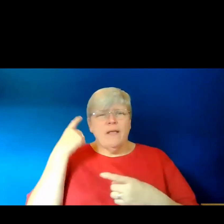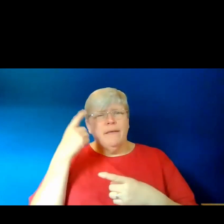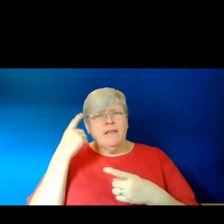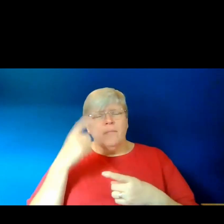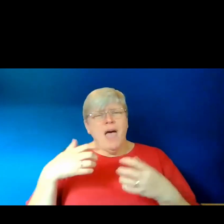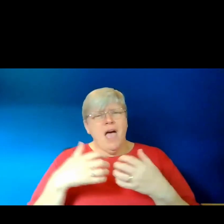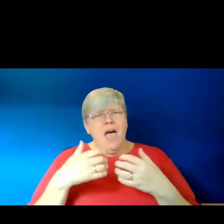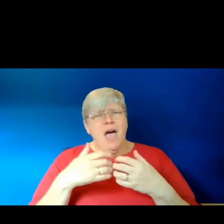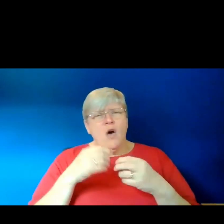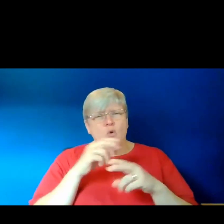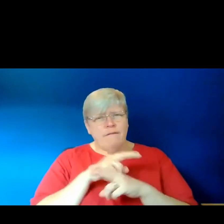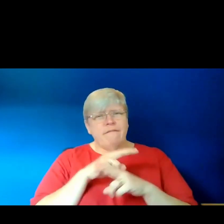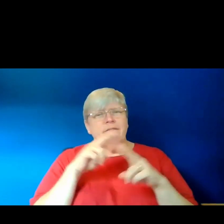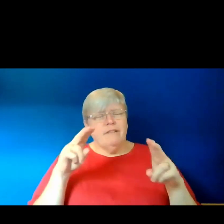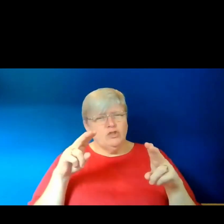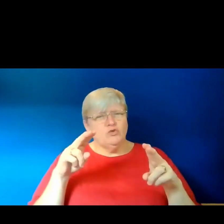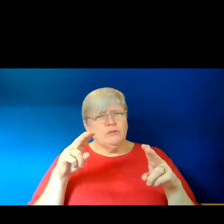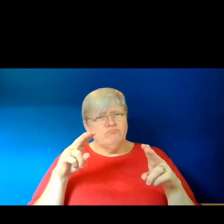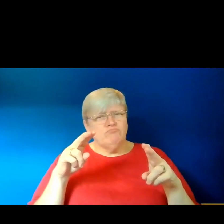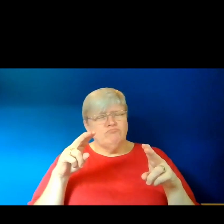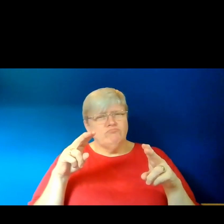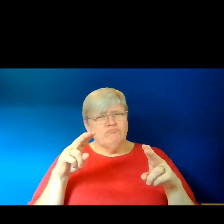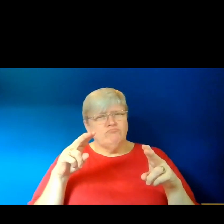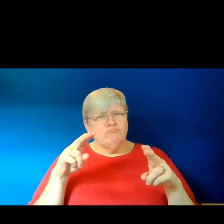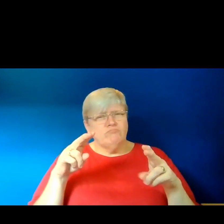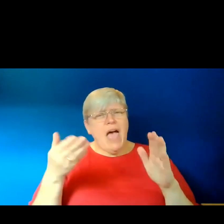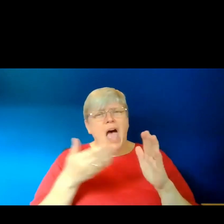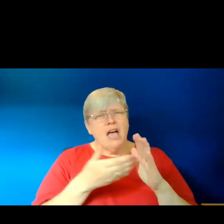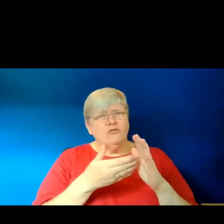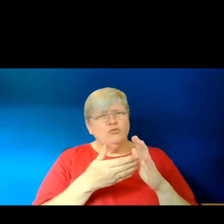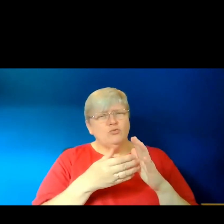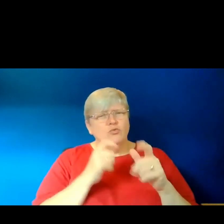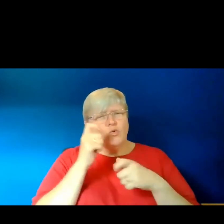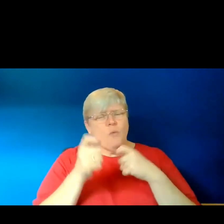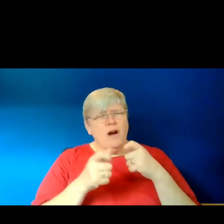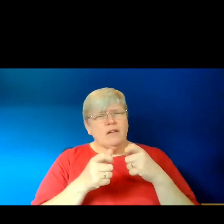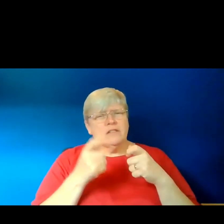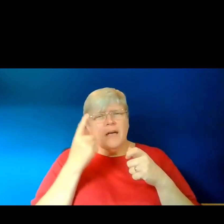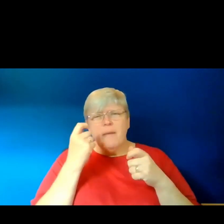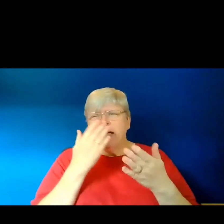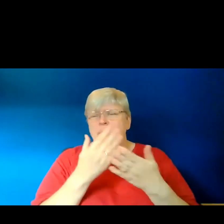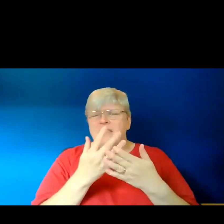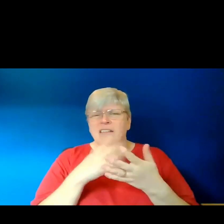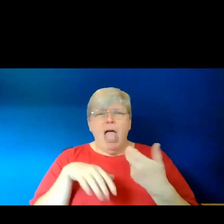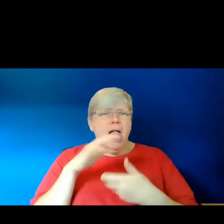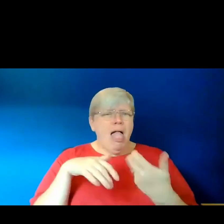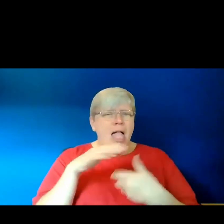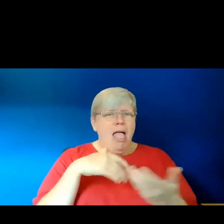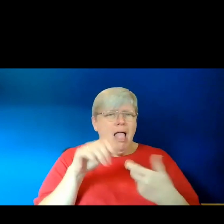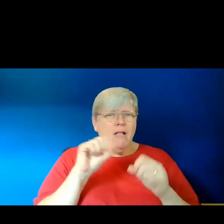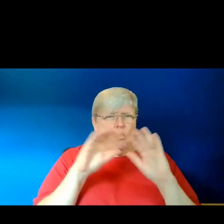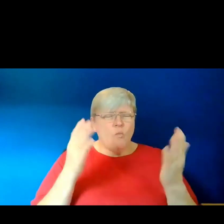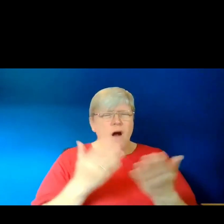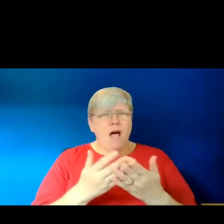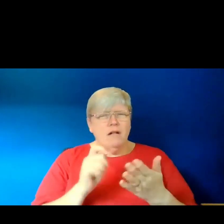complement the world you're building. So, for example, if it's a very chaotic world, you might want to write in a very fragmented